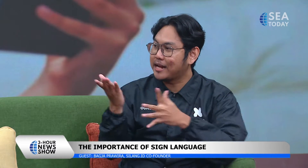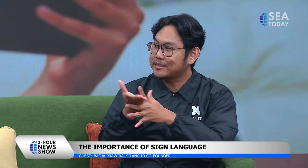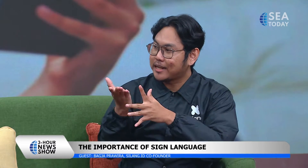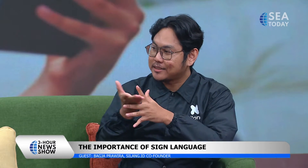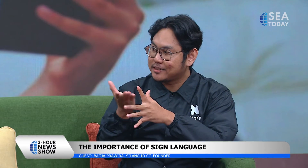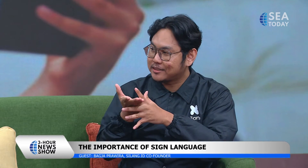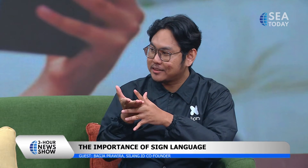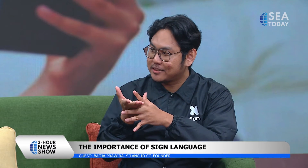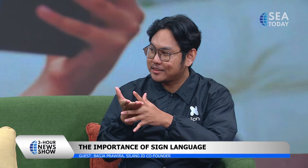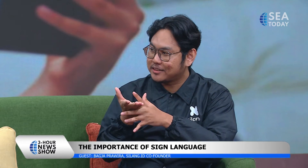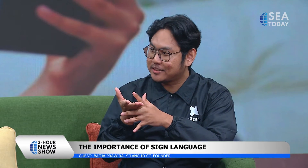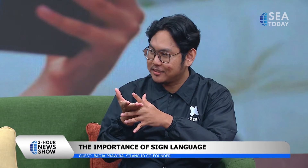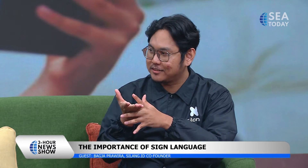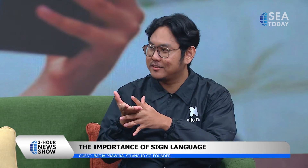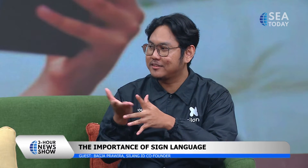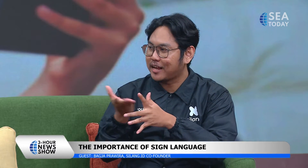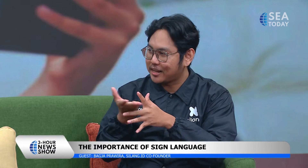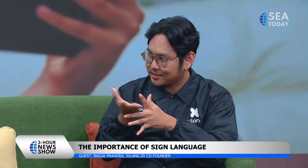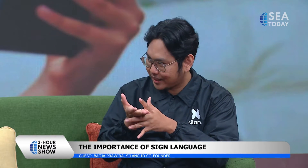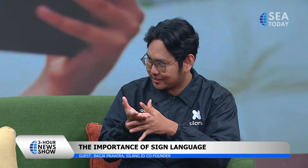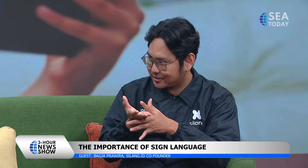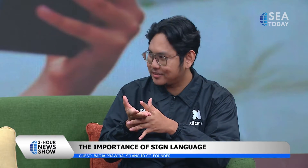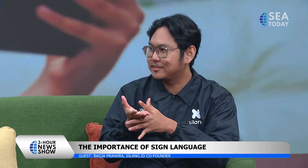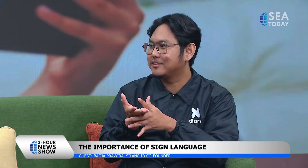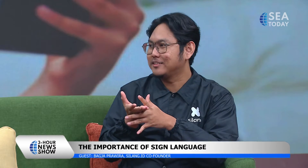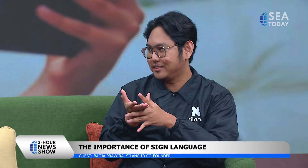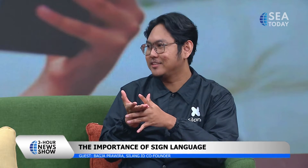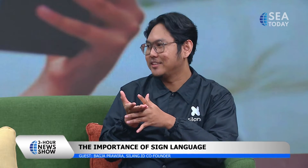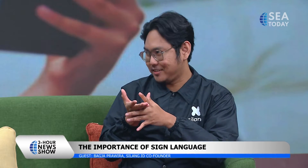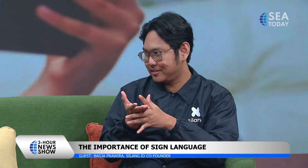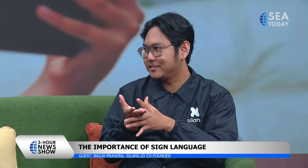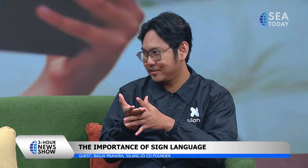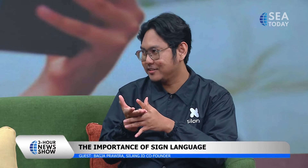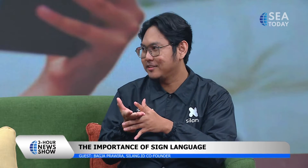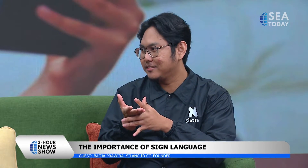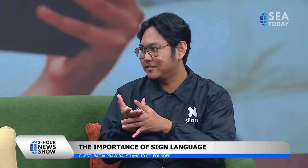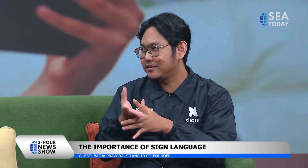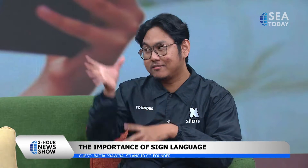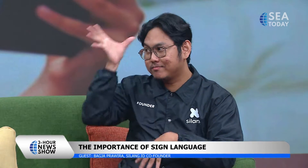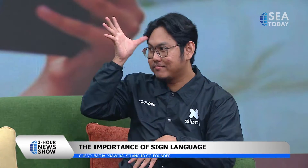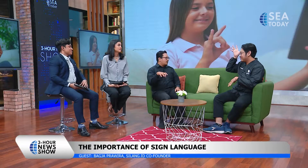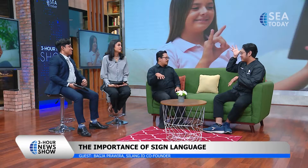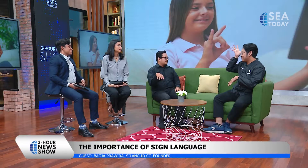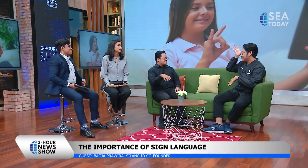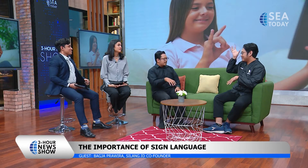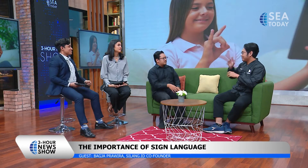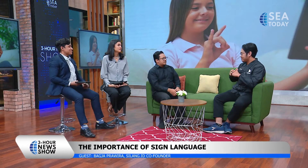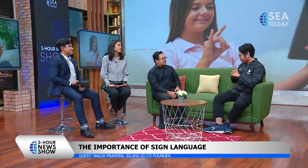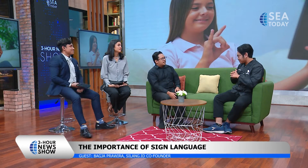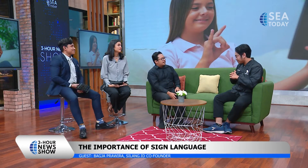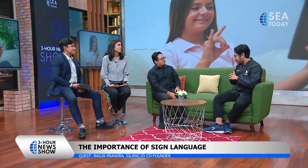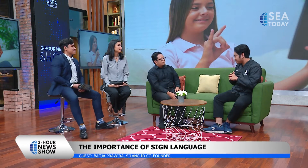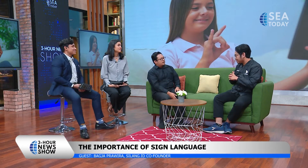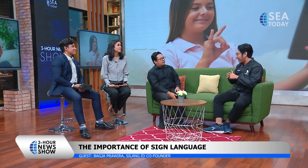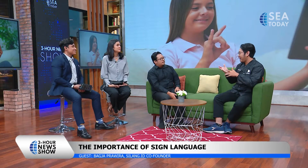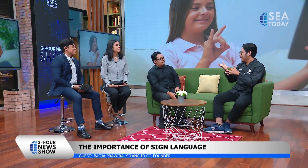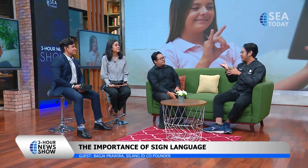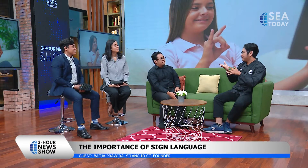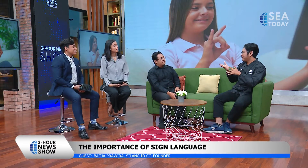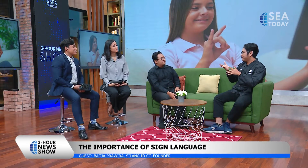so we know that we know that access needs to be put in all kinds of sectors and then not many people